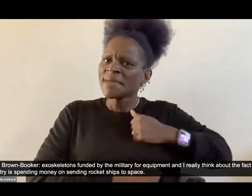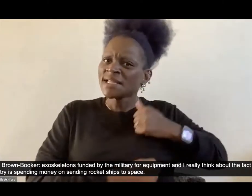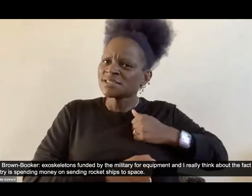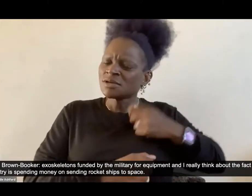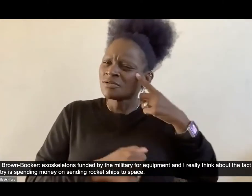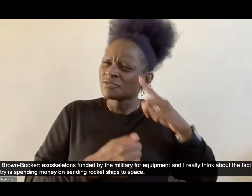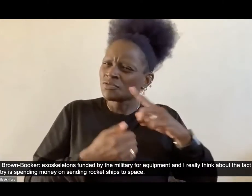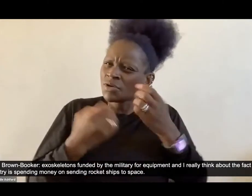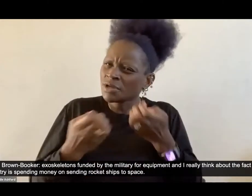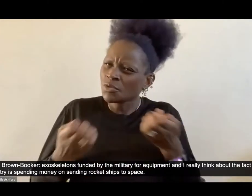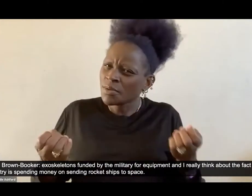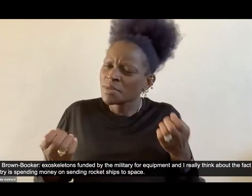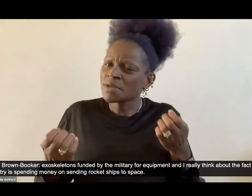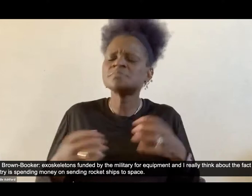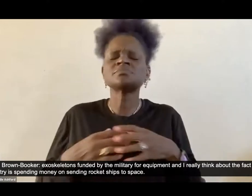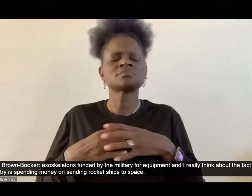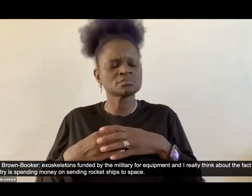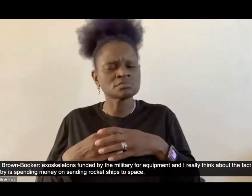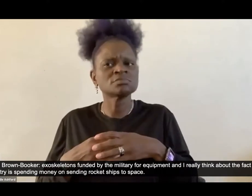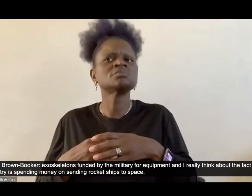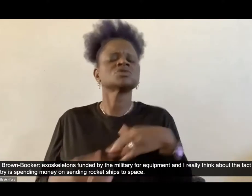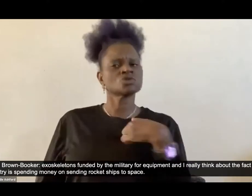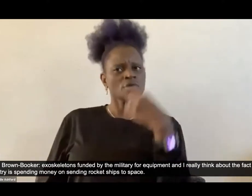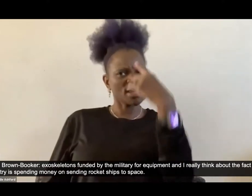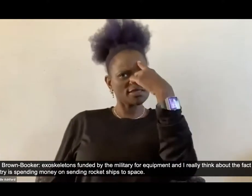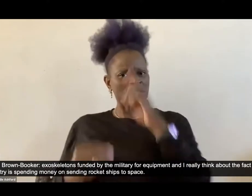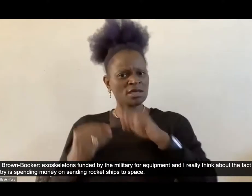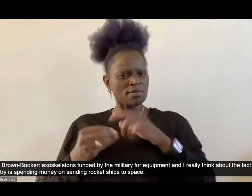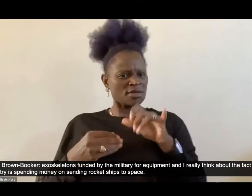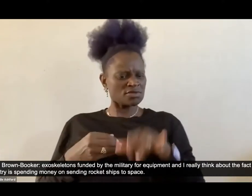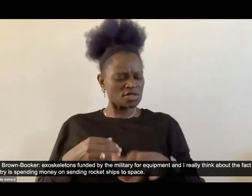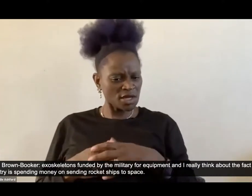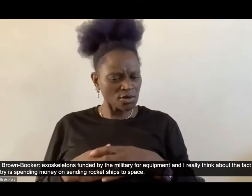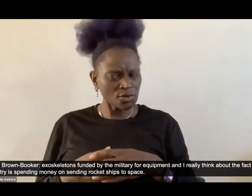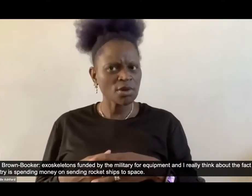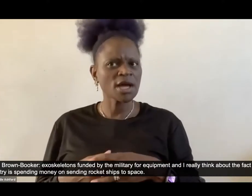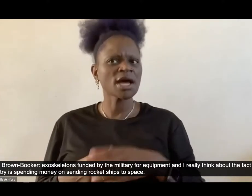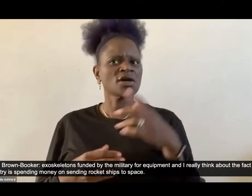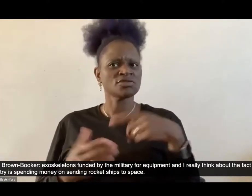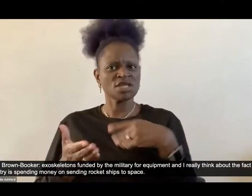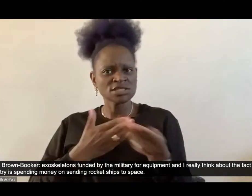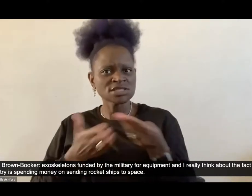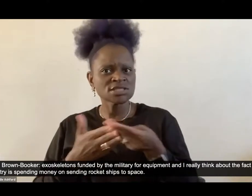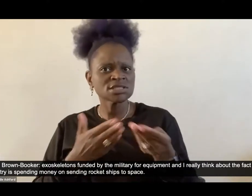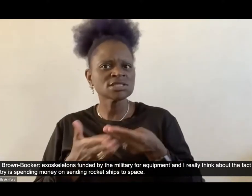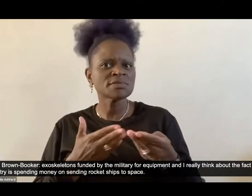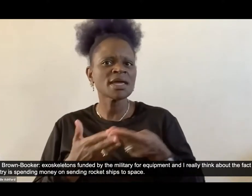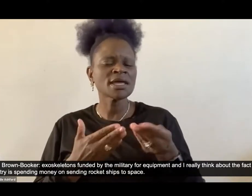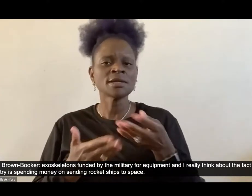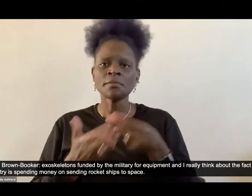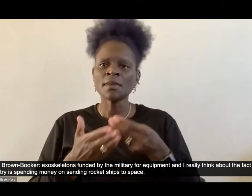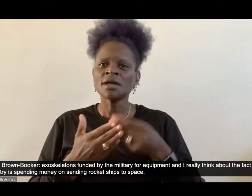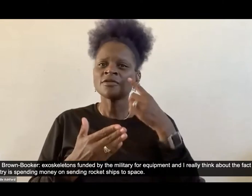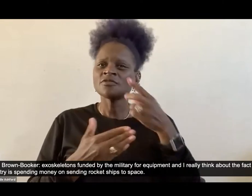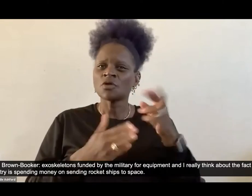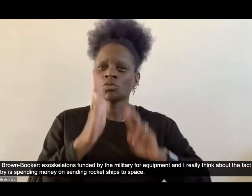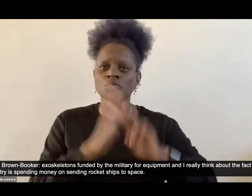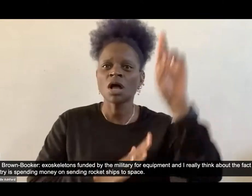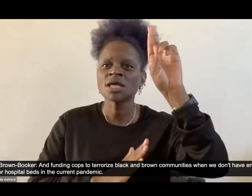And I really think about the fact that today our country is spending money on sending rocket ships to space.